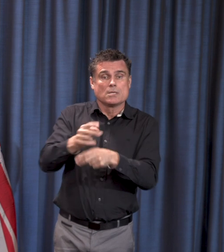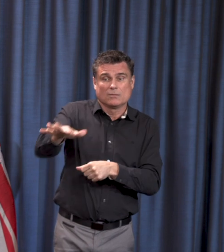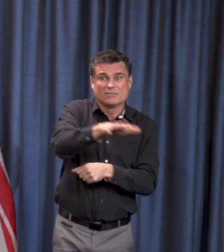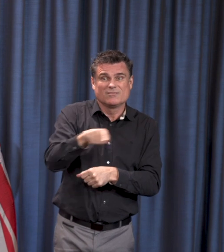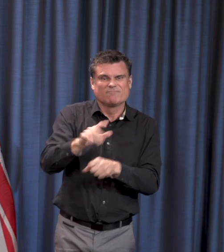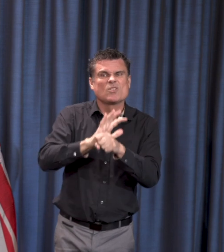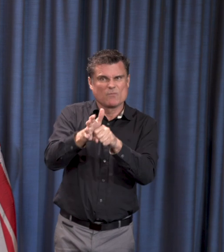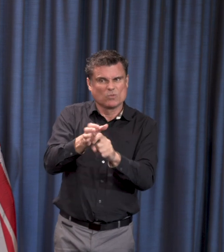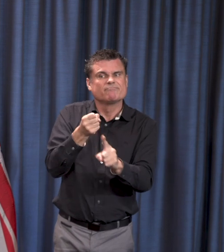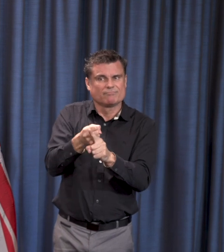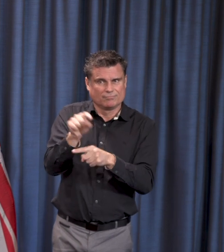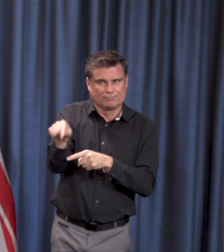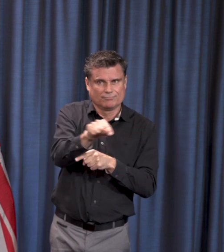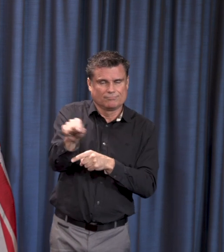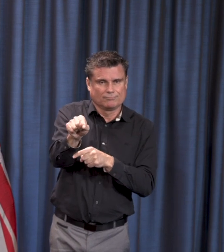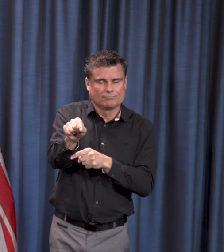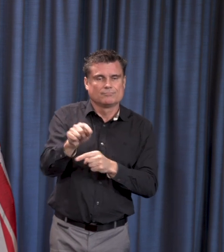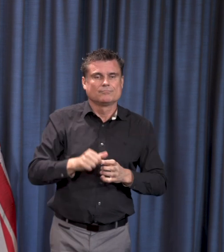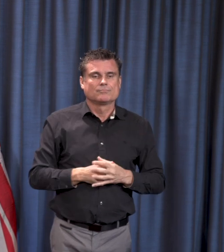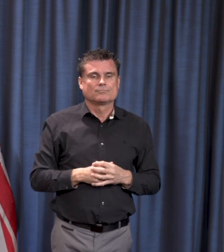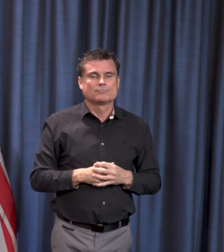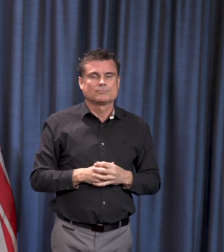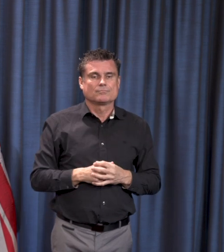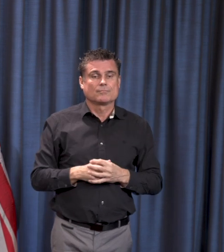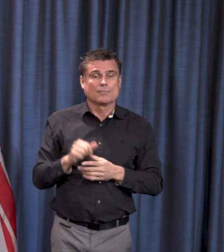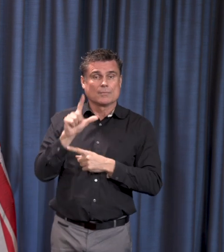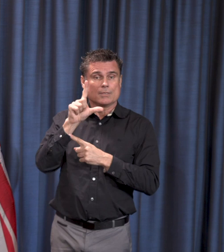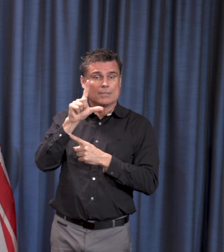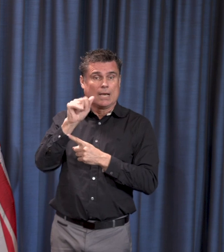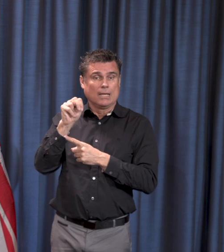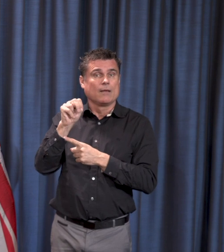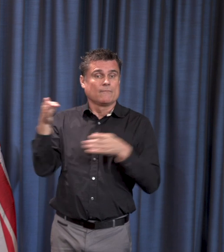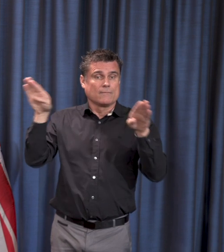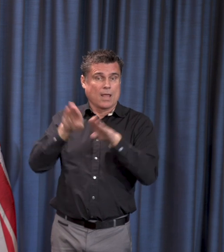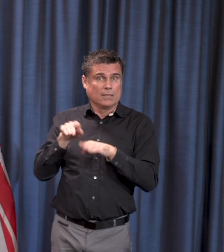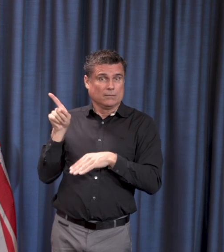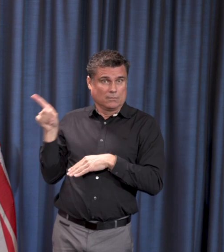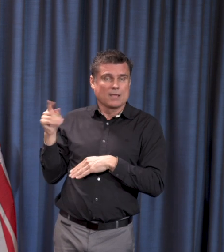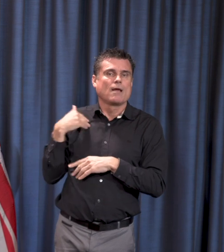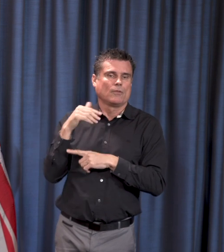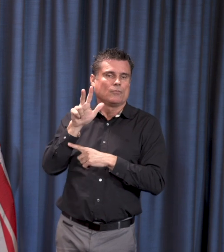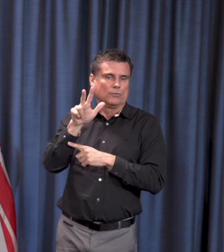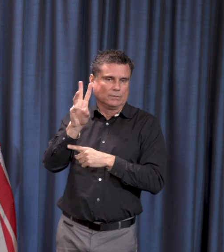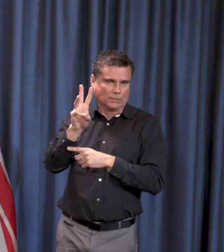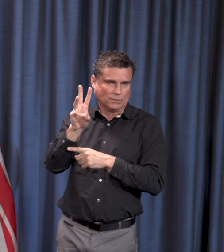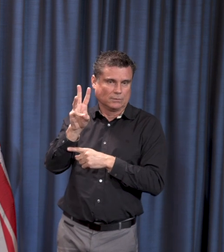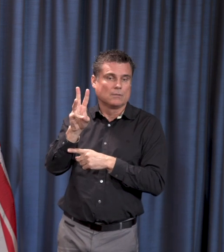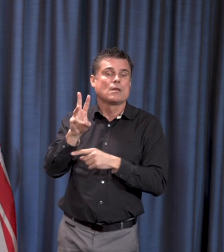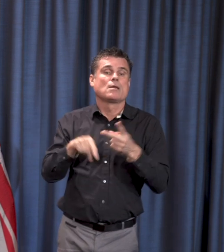Centre, we now have 36 residents and 19 healthcare workers who are affected there.